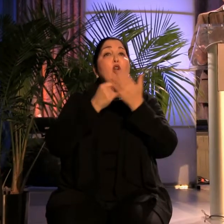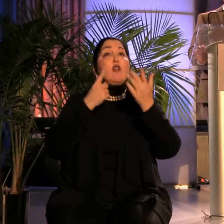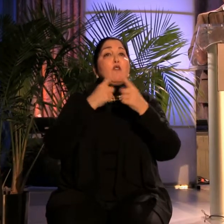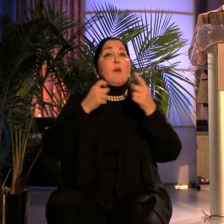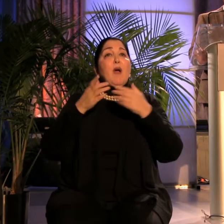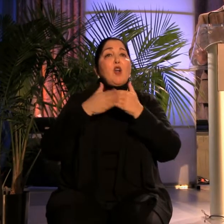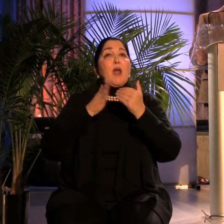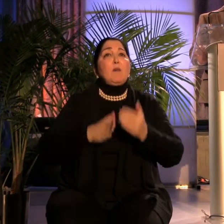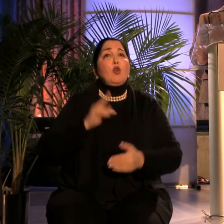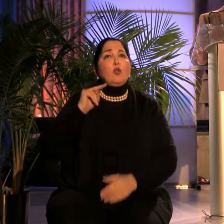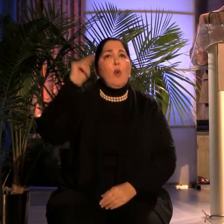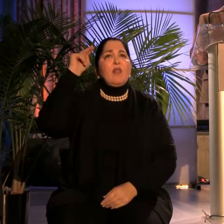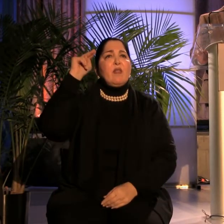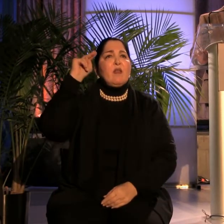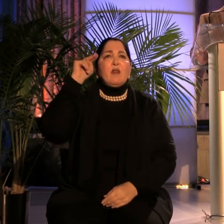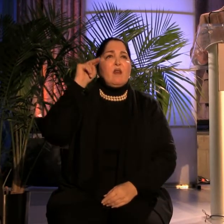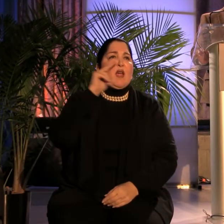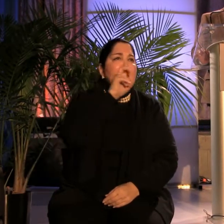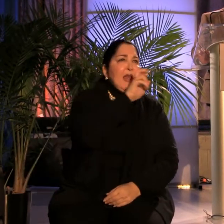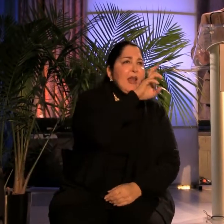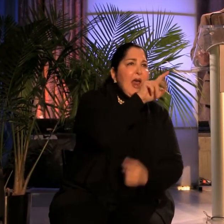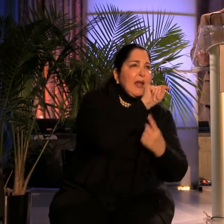is not Connecticut. That is Canada.